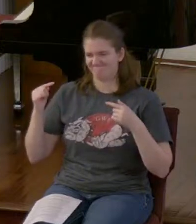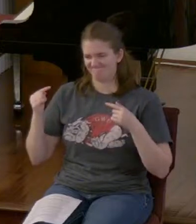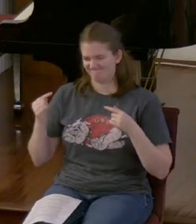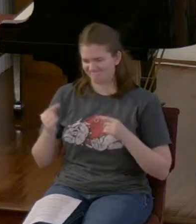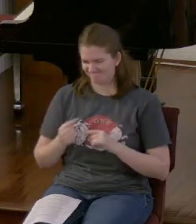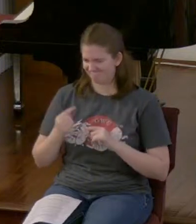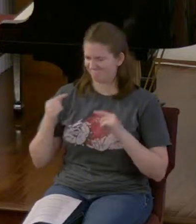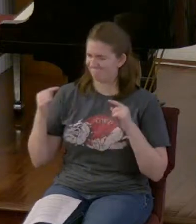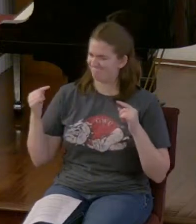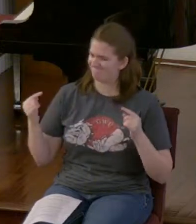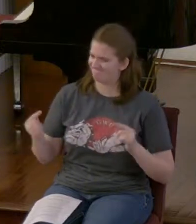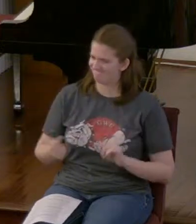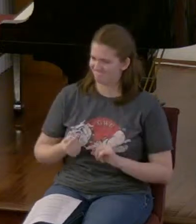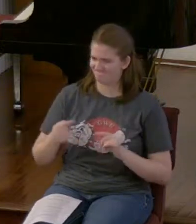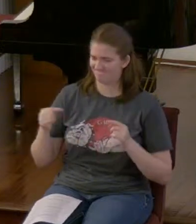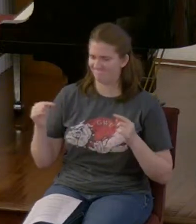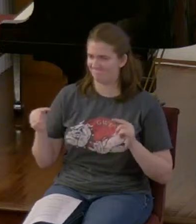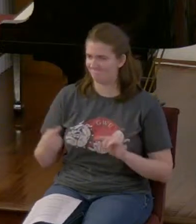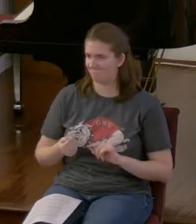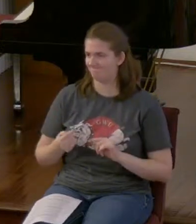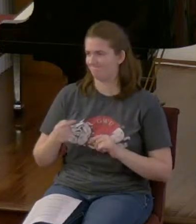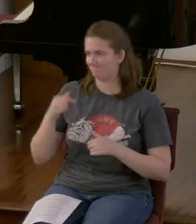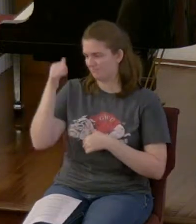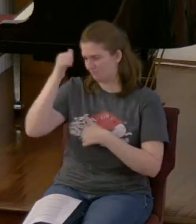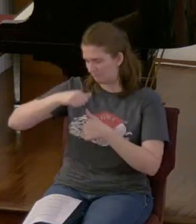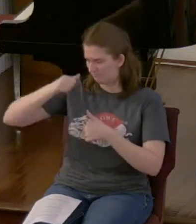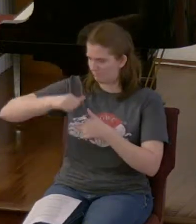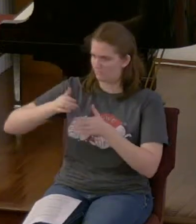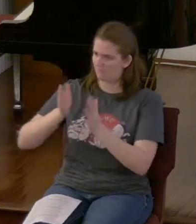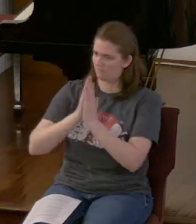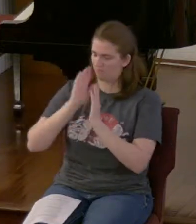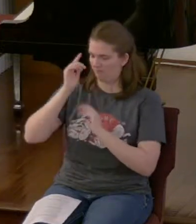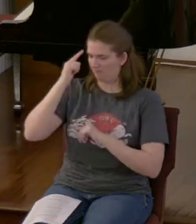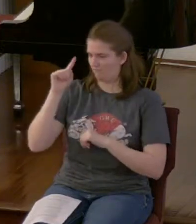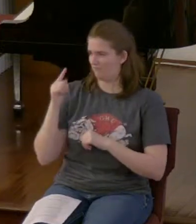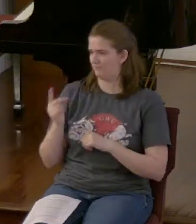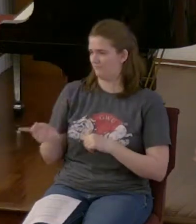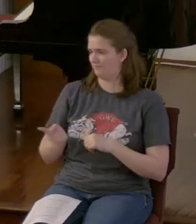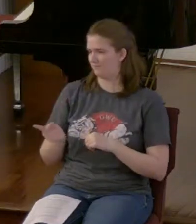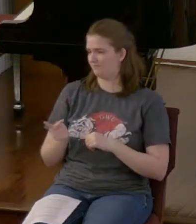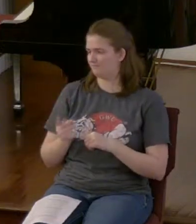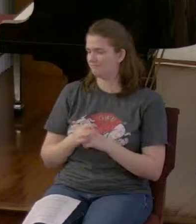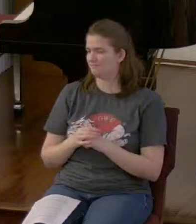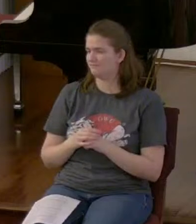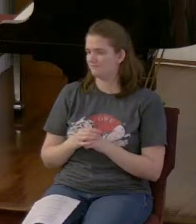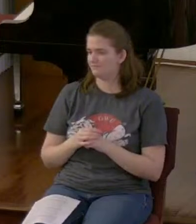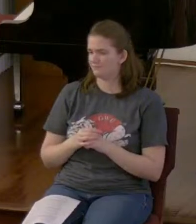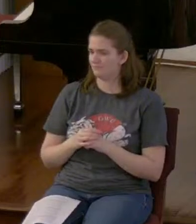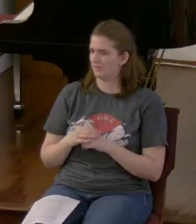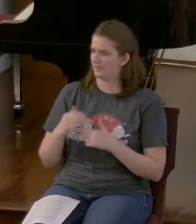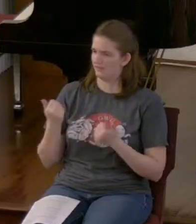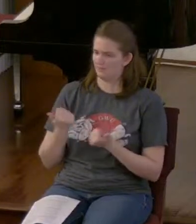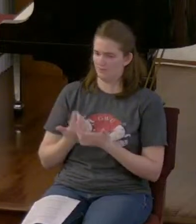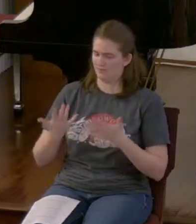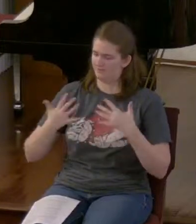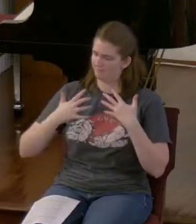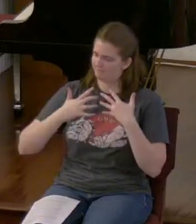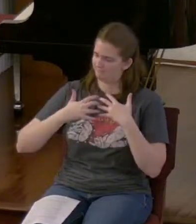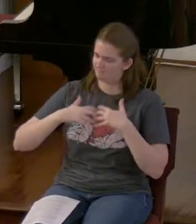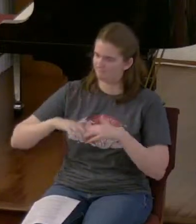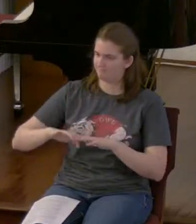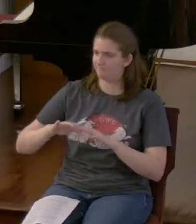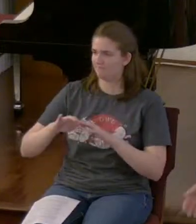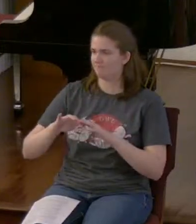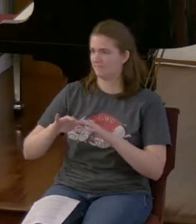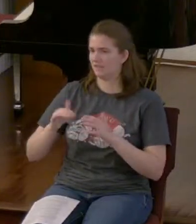So remember to pray for Whitey and Sandra to get all of that taken care of. Thank you,